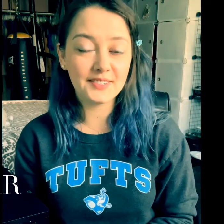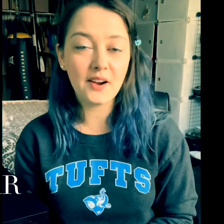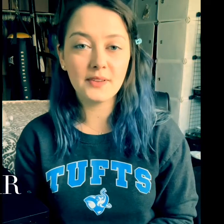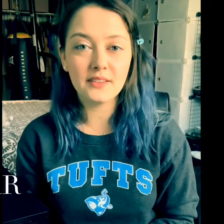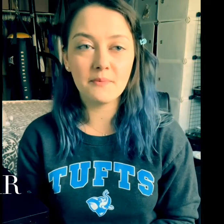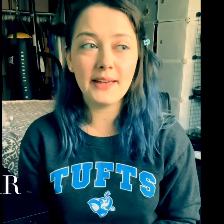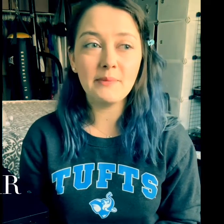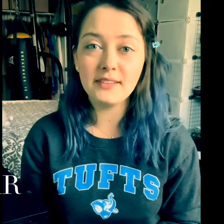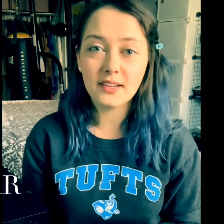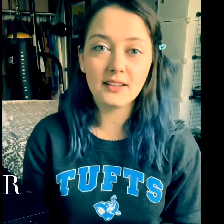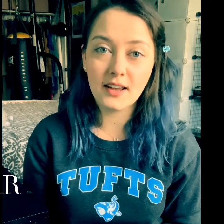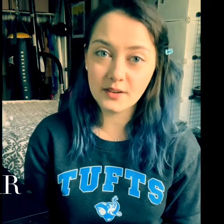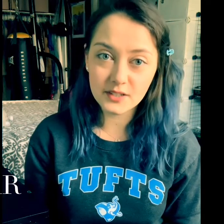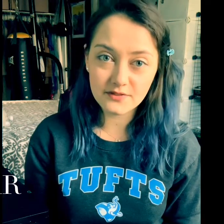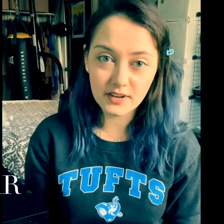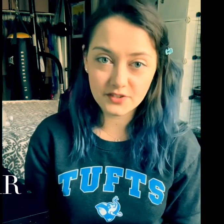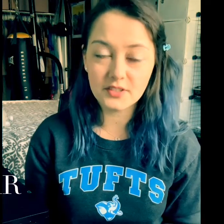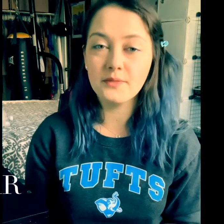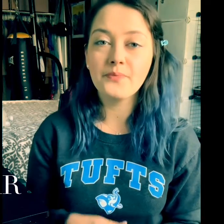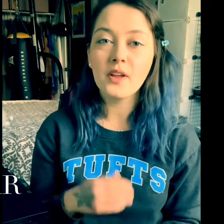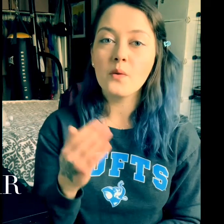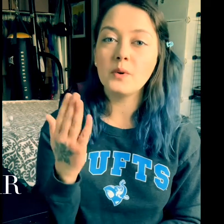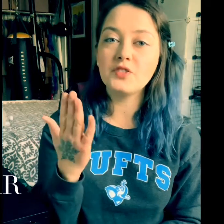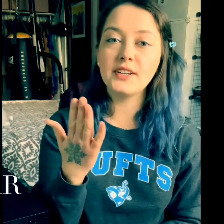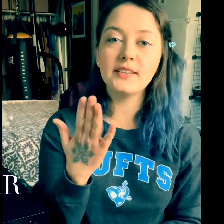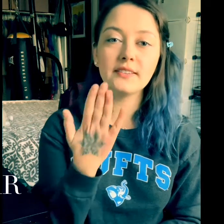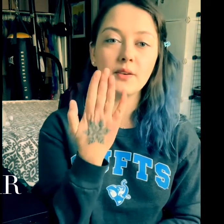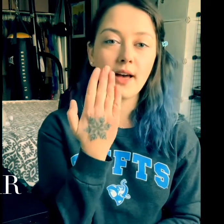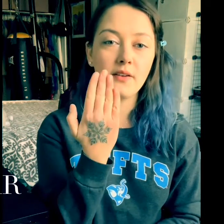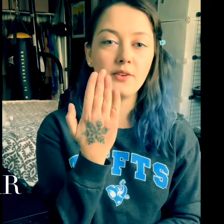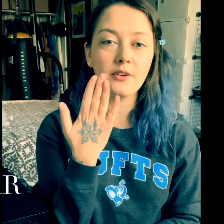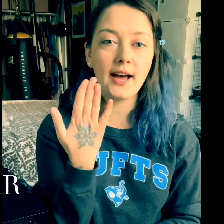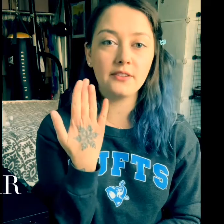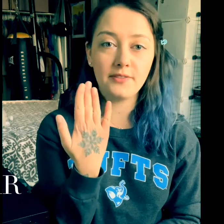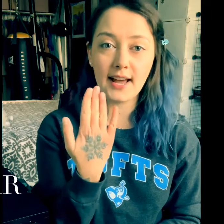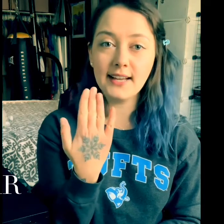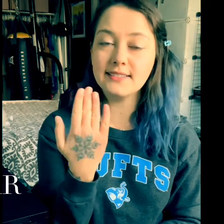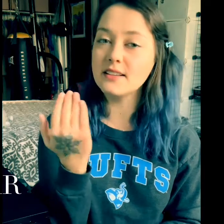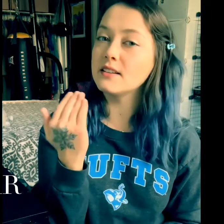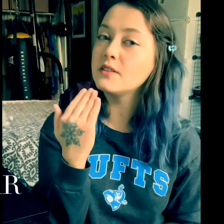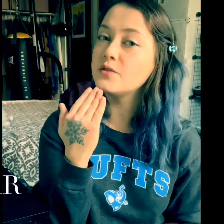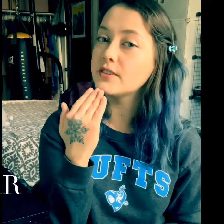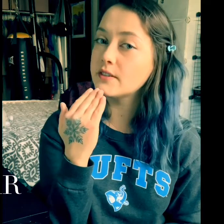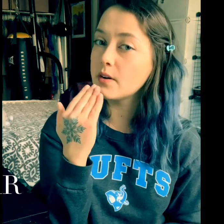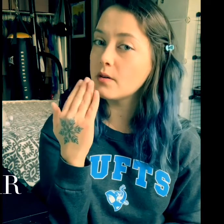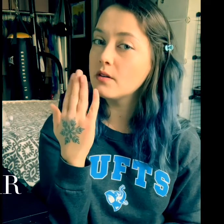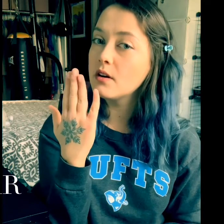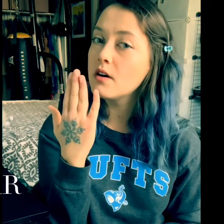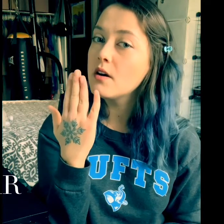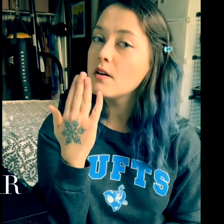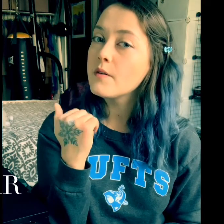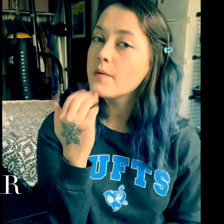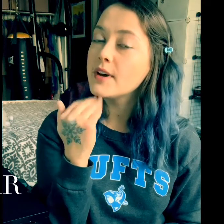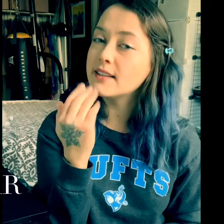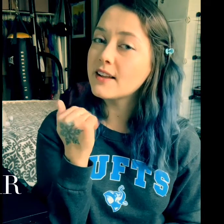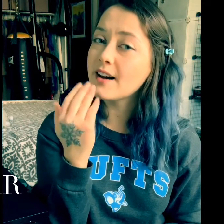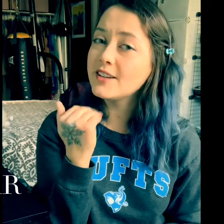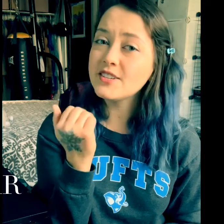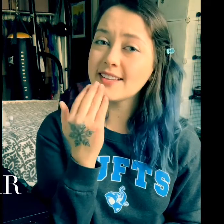start with the baby sign language version Which is you have your hand flat and then you just do It's like I just